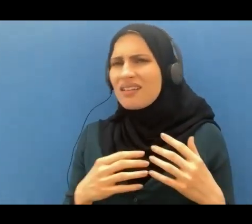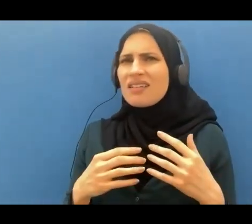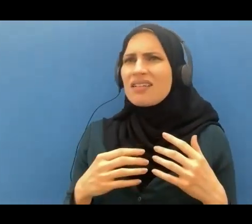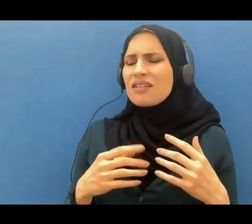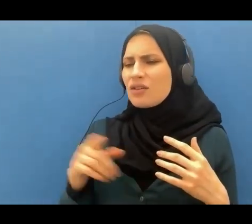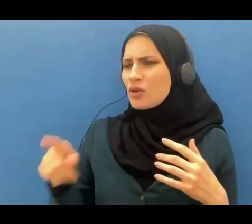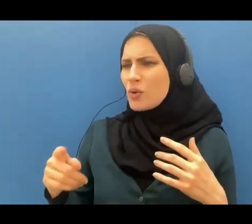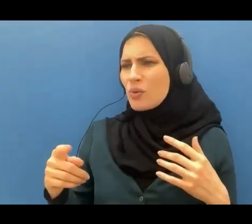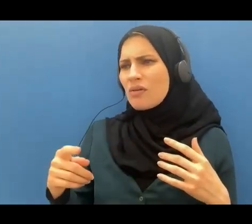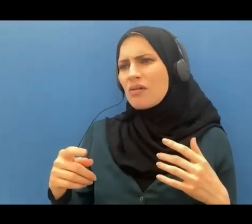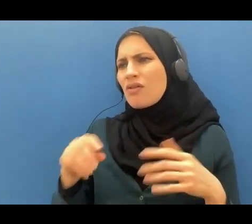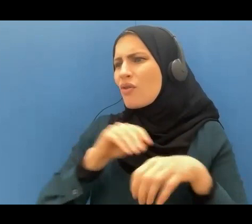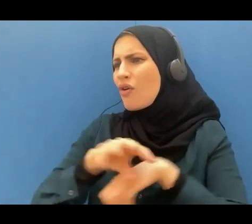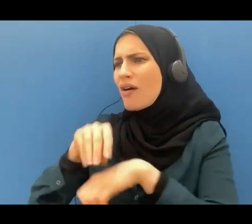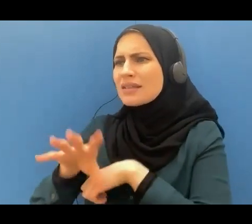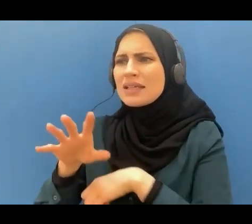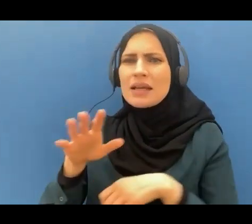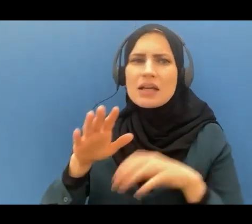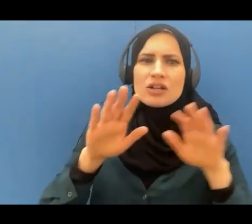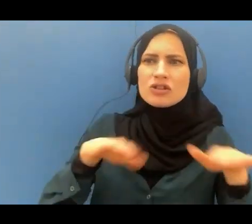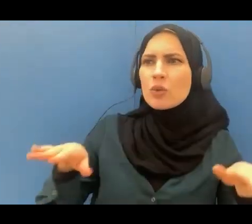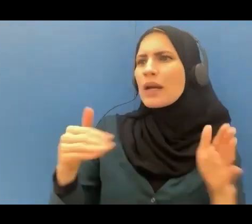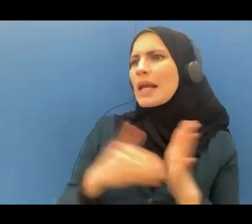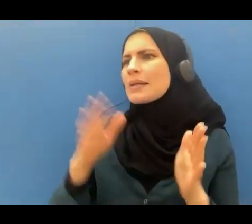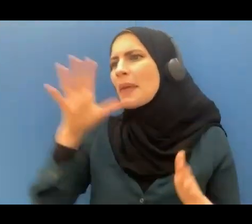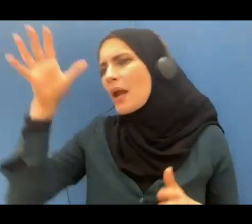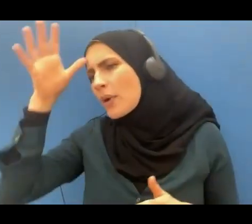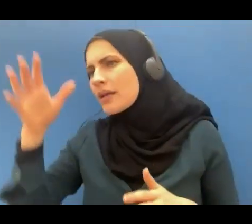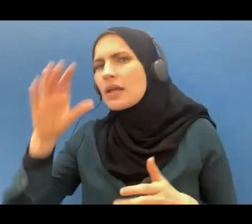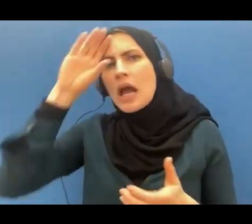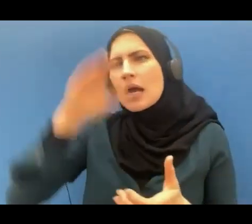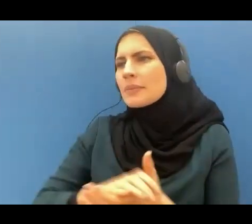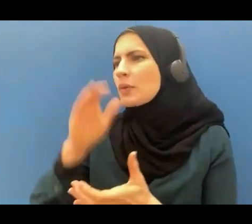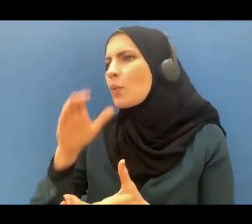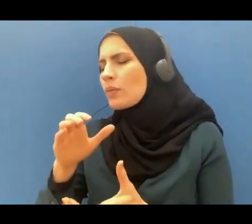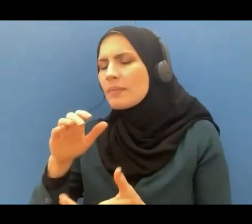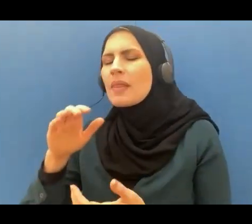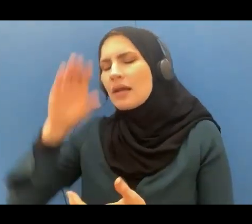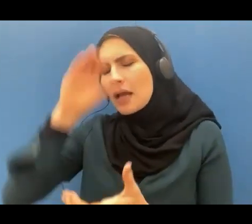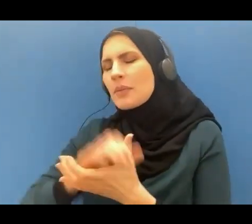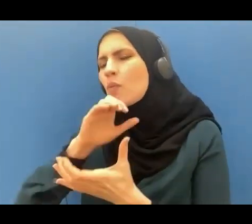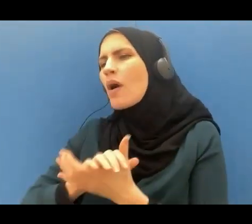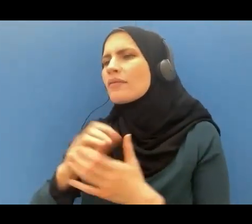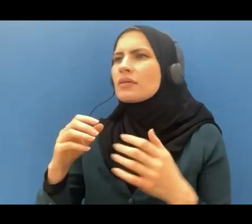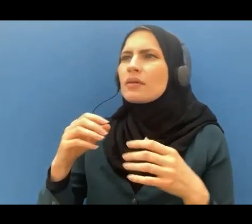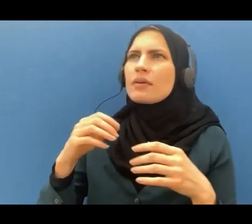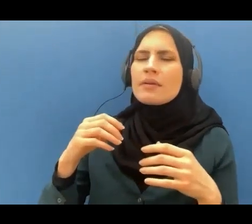parents wives against husbands and husbands against wives you're breaking the fabric of our